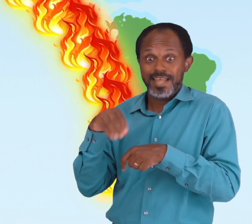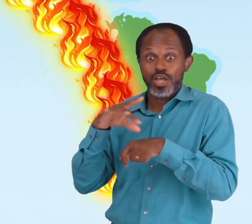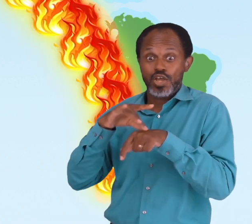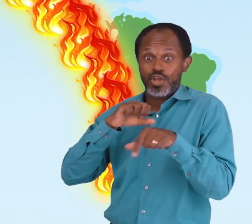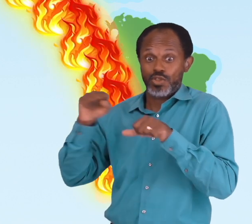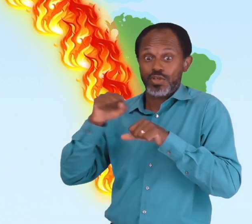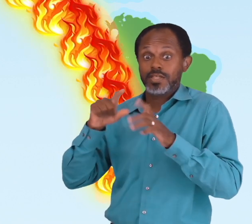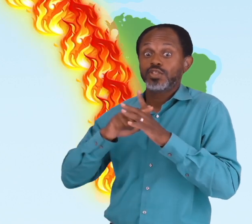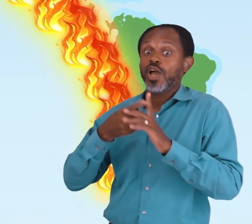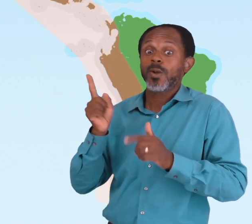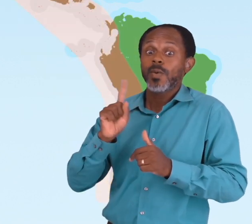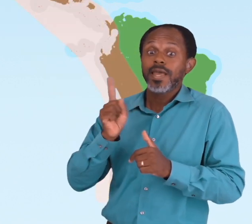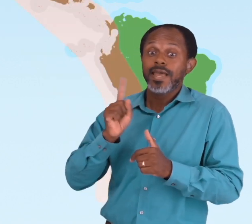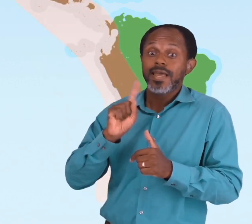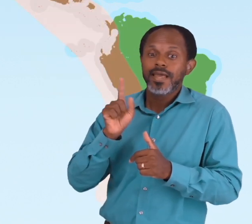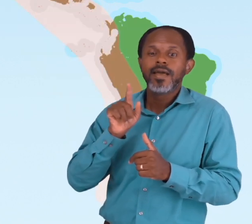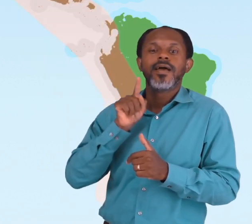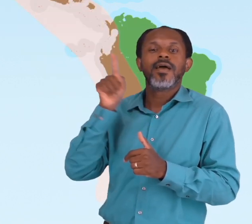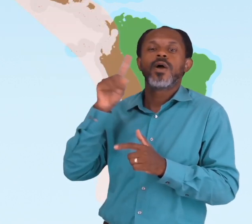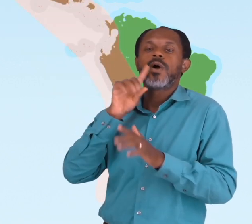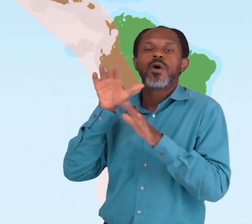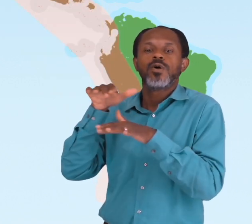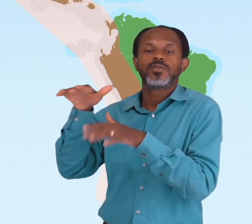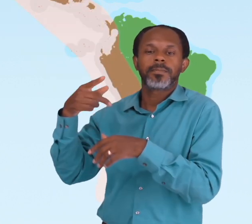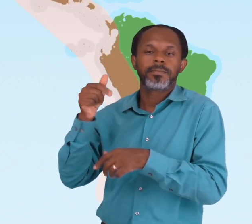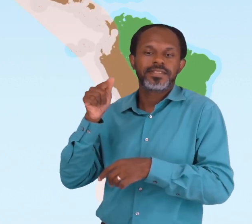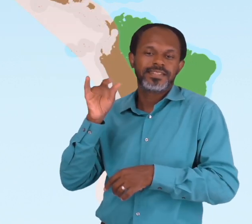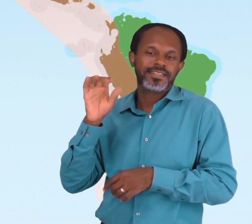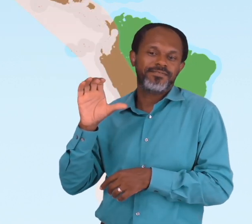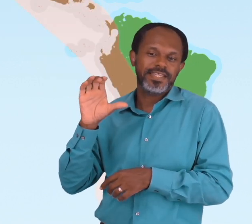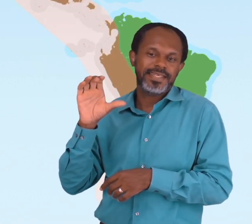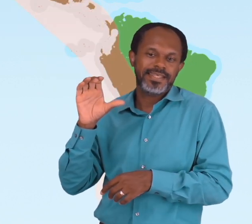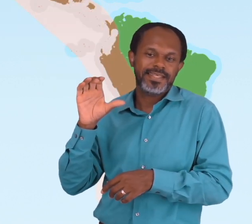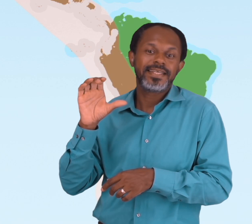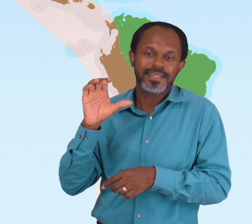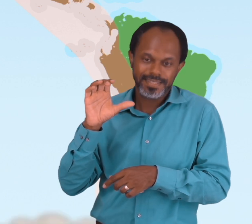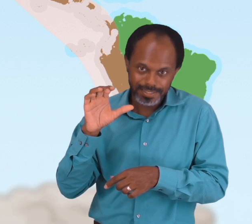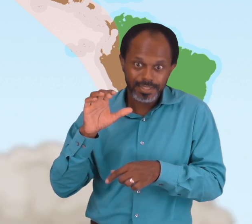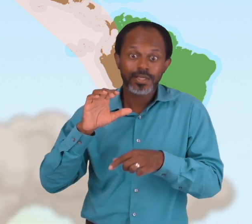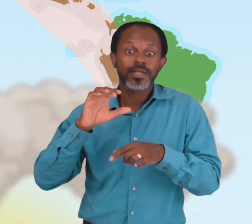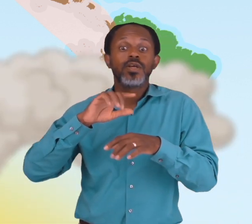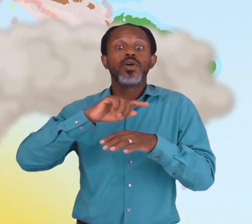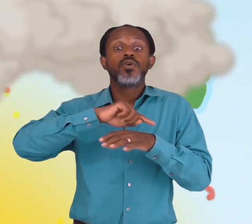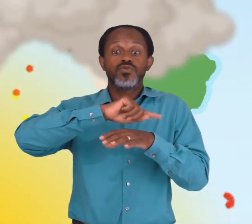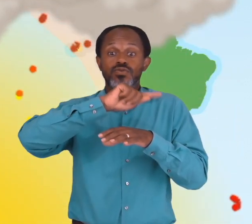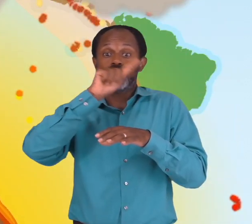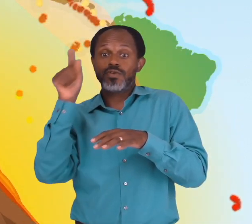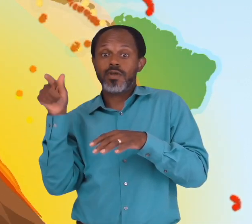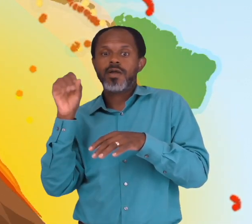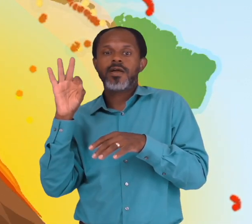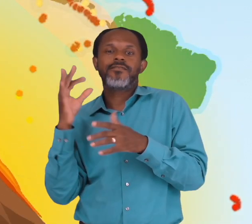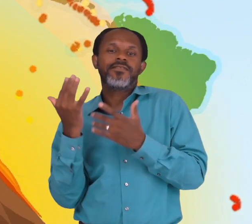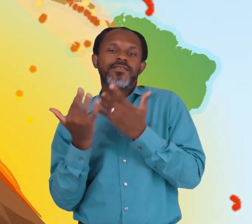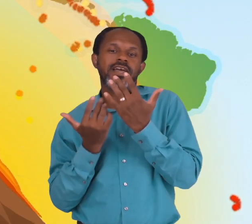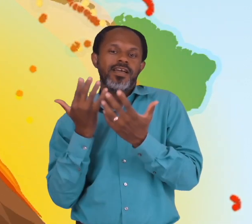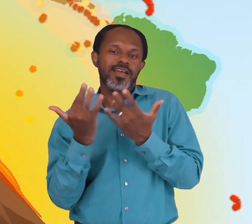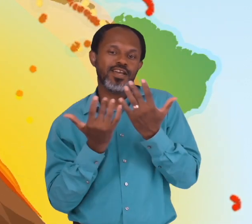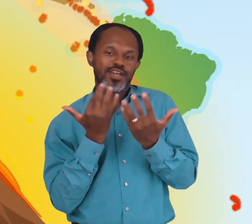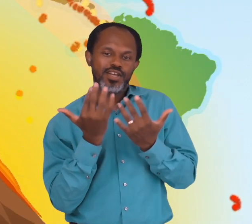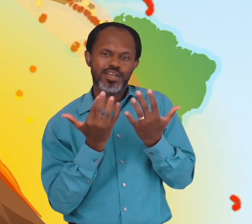Fire. It's called the Ring of Fire because along with earthquakes, it's filled with many active volcanoes,